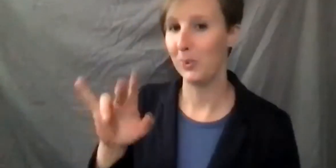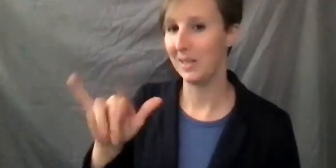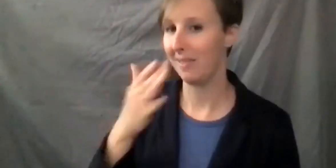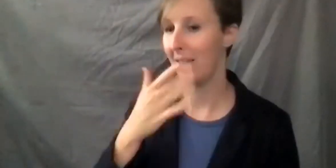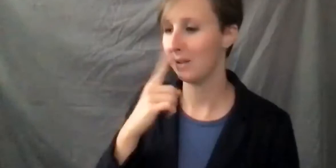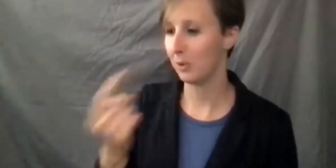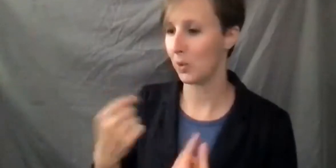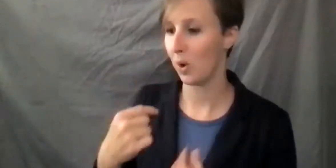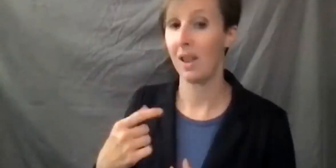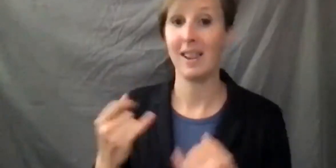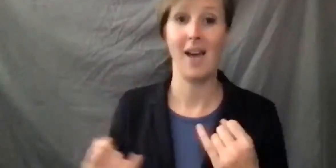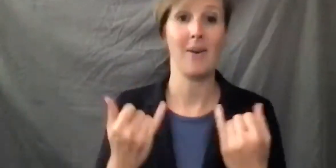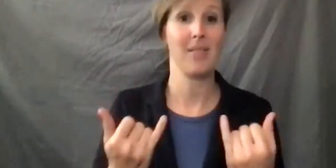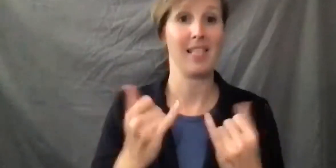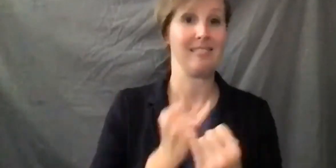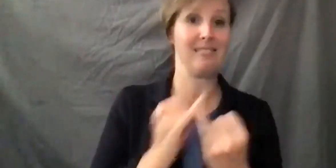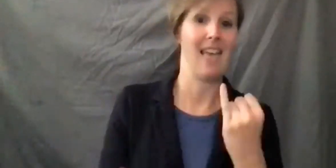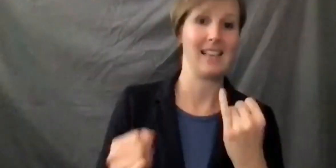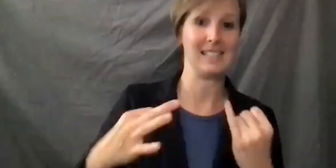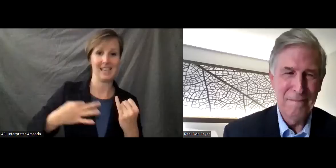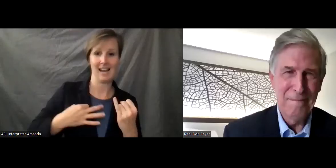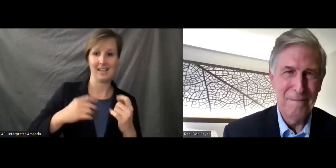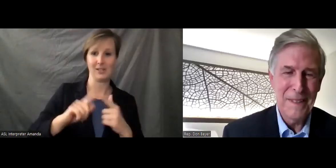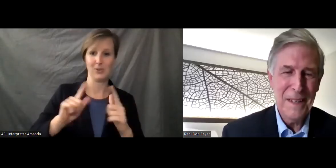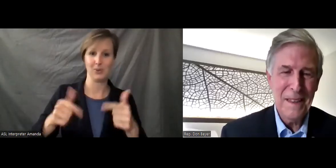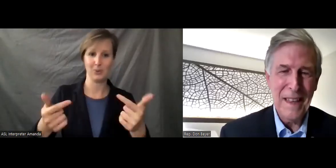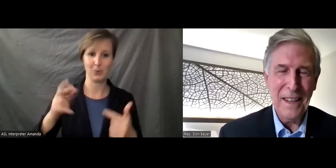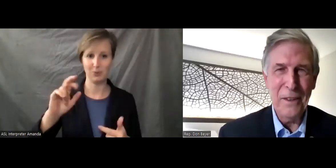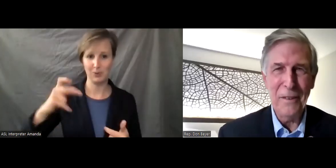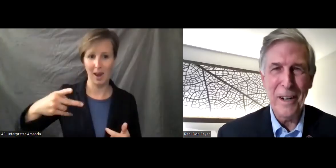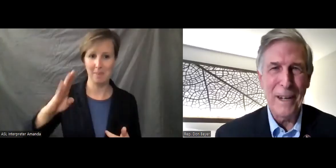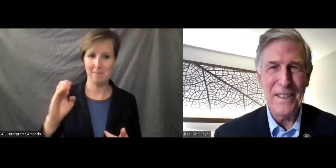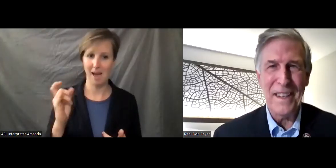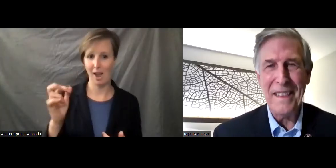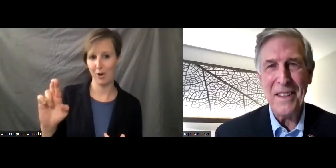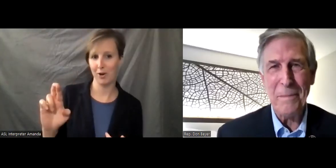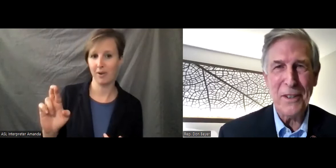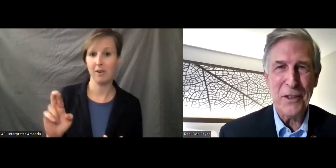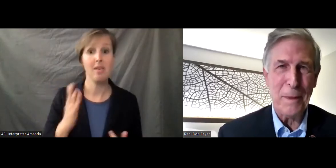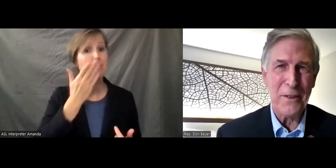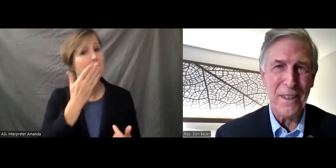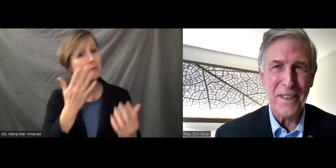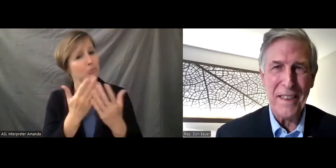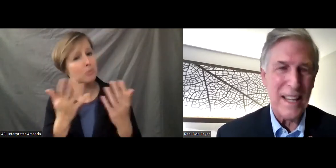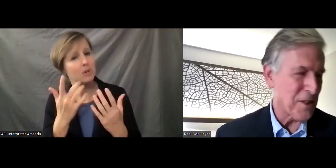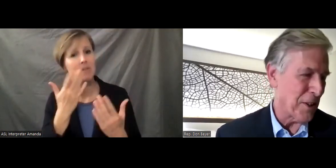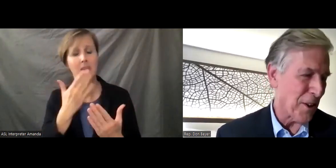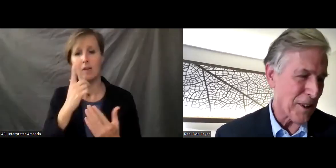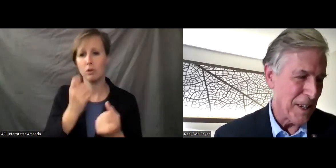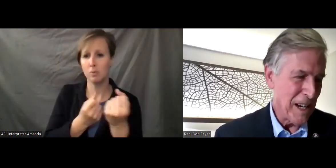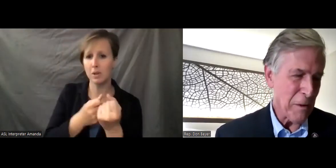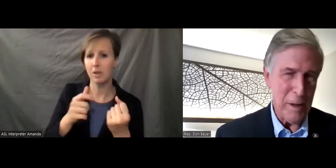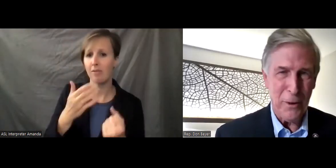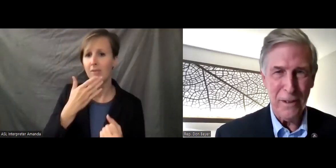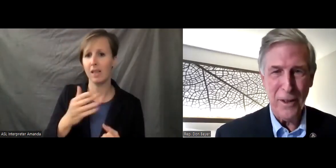the last, last word from our candidates over to Representative Byer. Thank you very much. And thanks so much for sponsoring this. And thanks to the